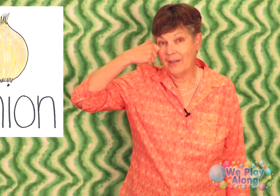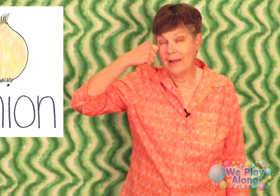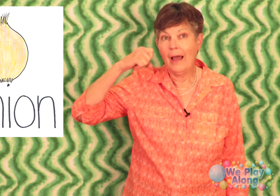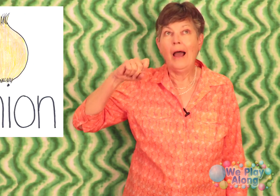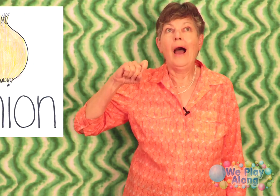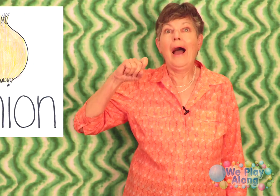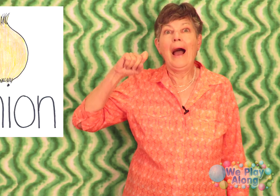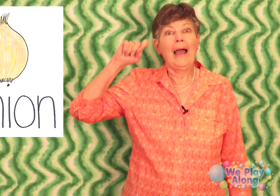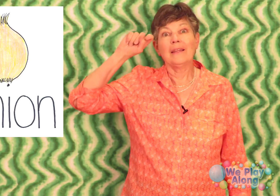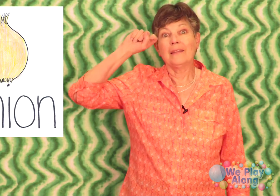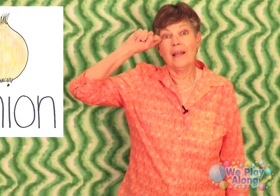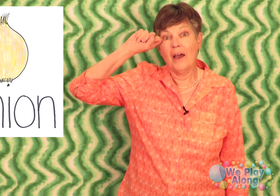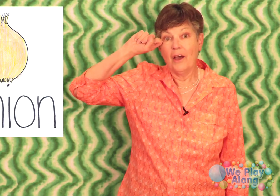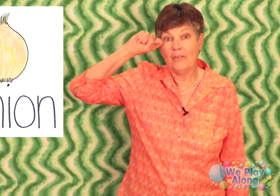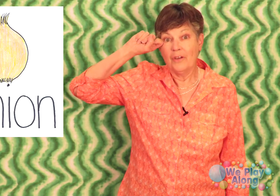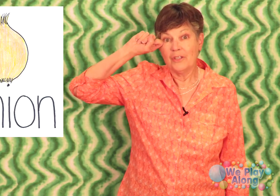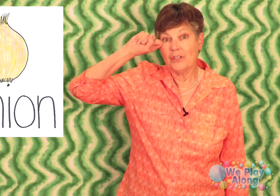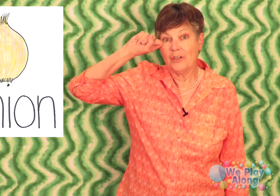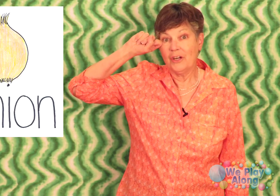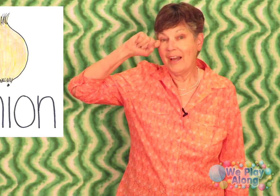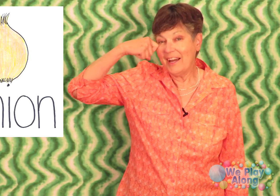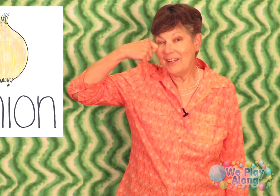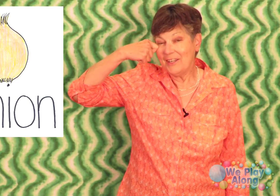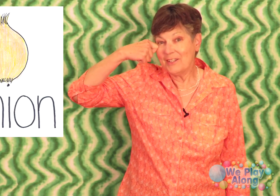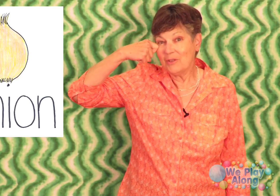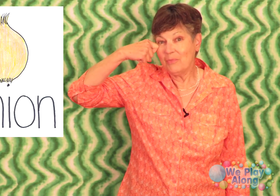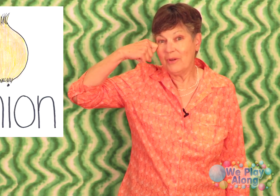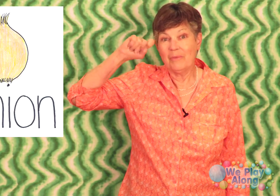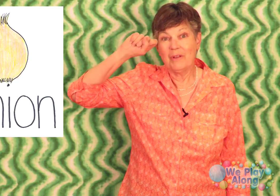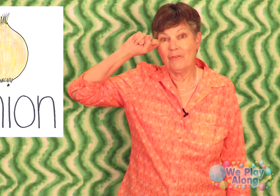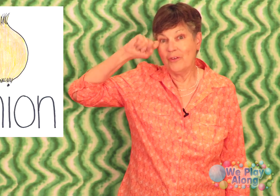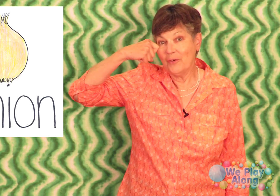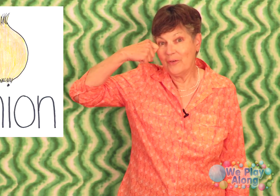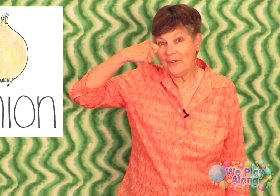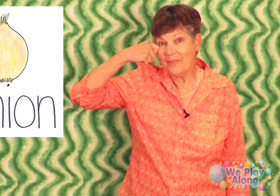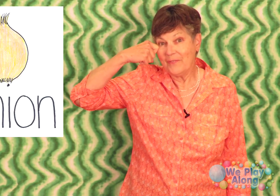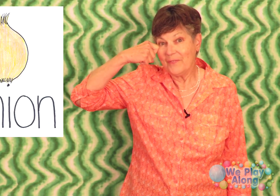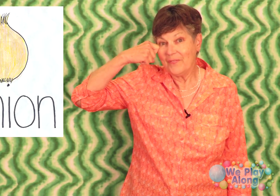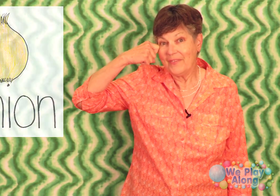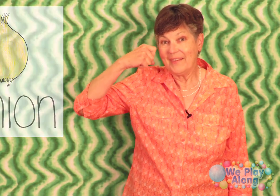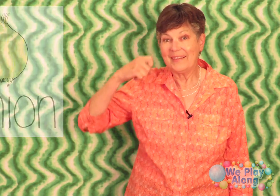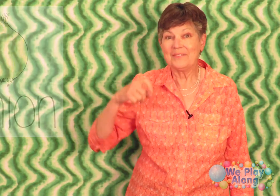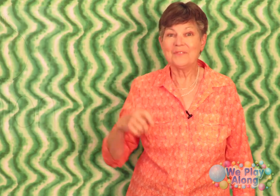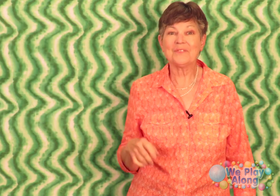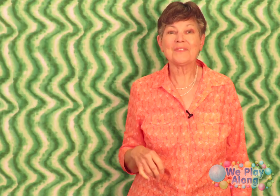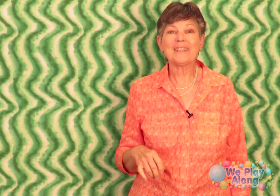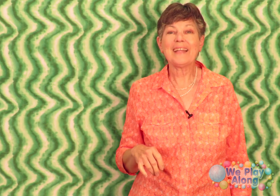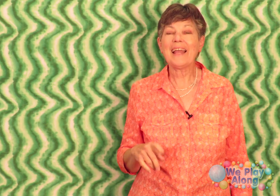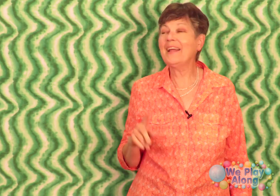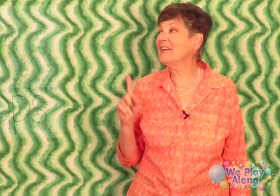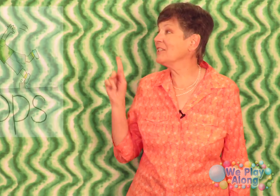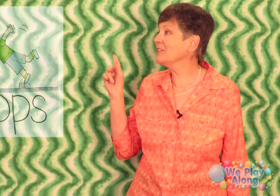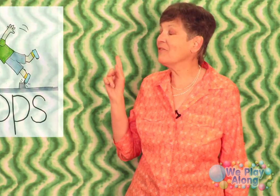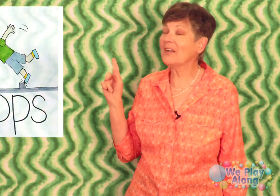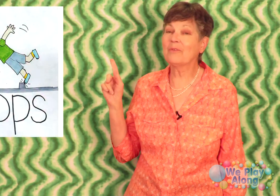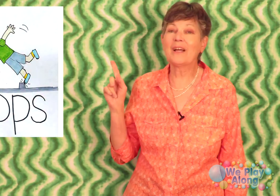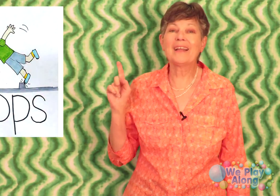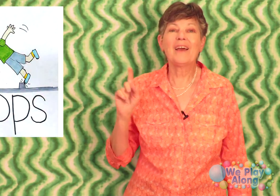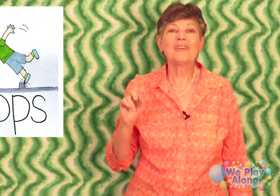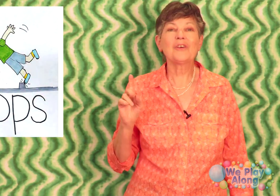I love to cook onions and put them in food and this is a funny one so